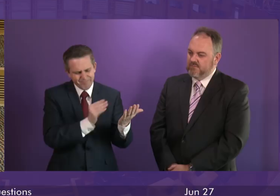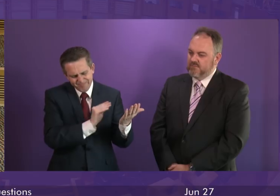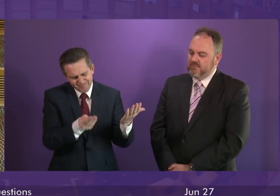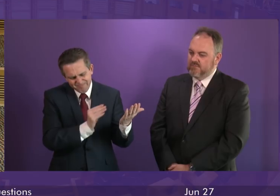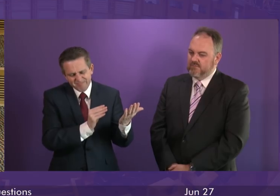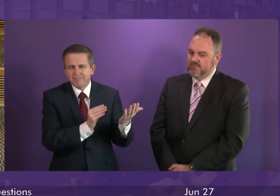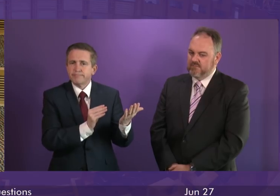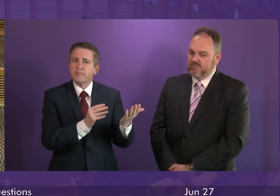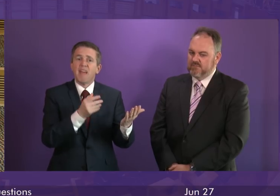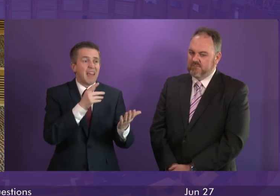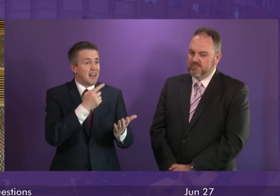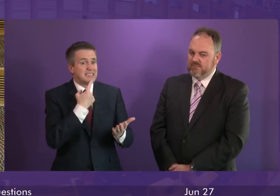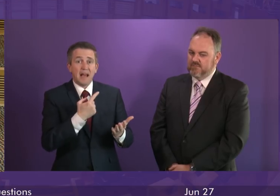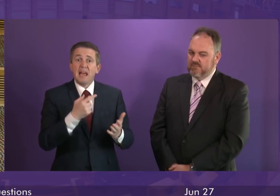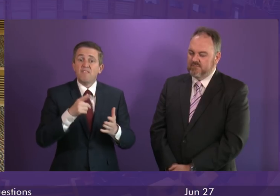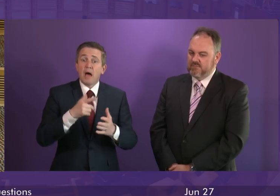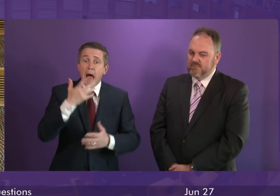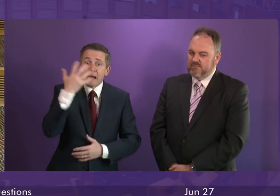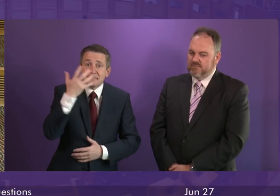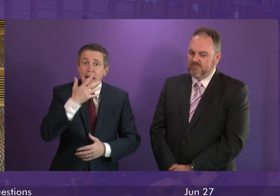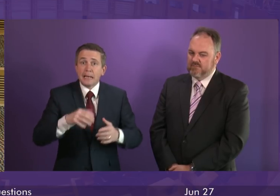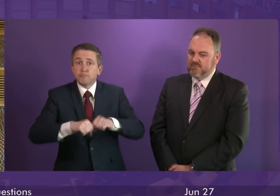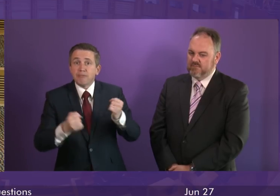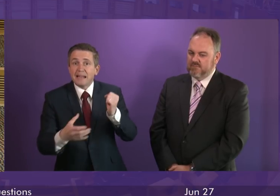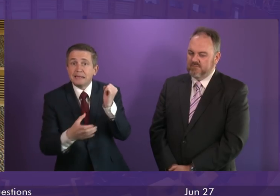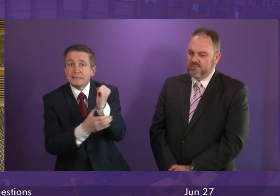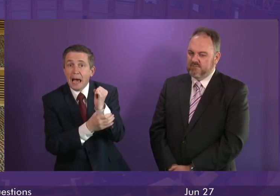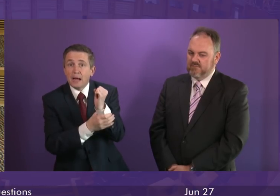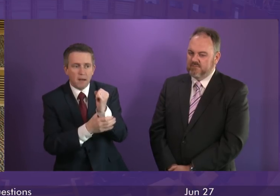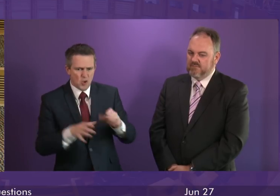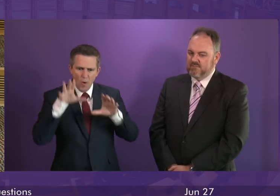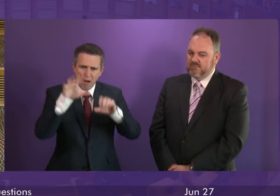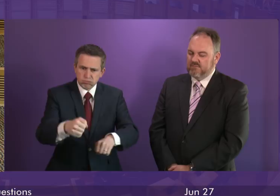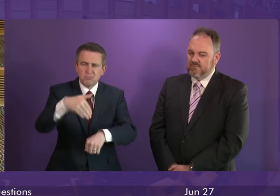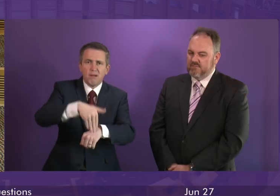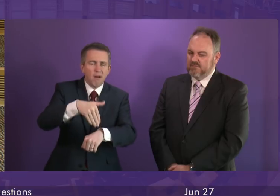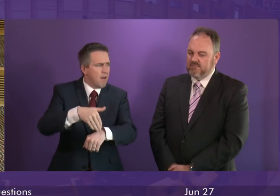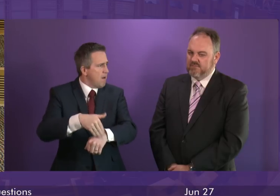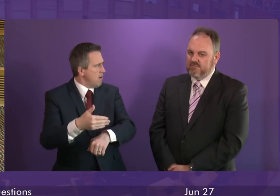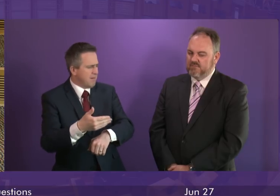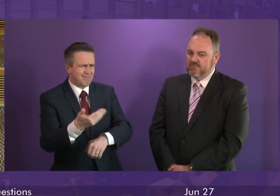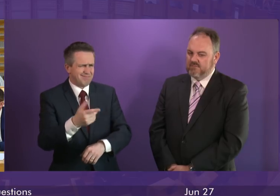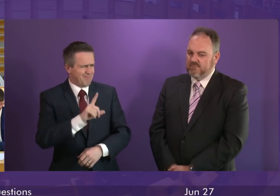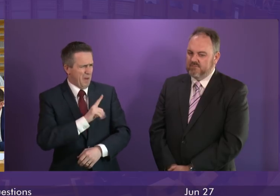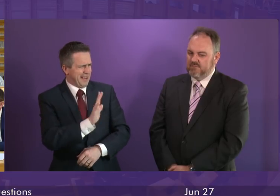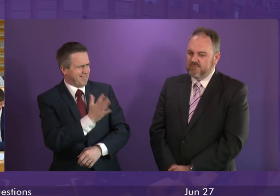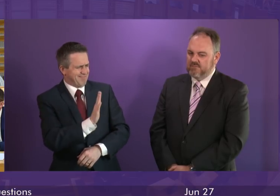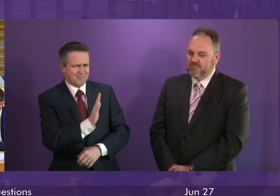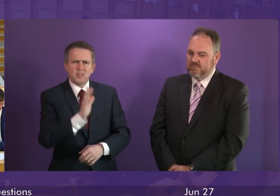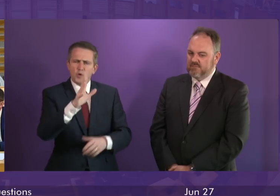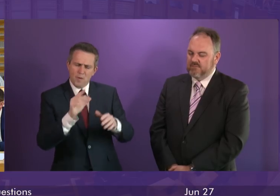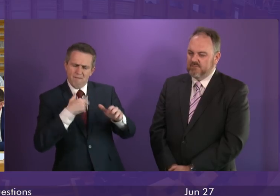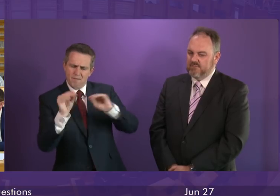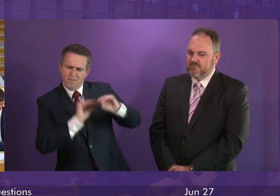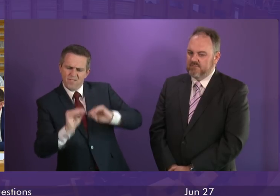accidentally hampered their tag, that would have been an offence and there would have been no defence in law. So we've put in place a workable